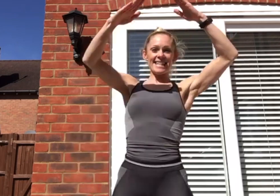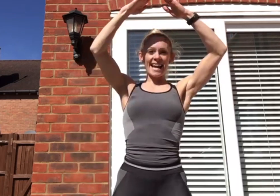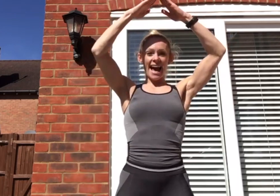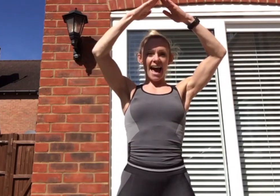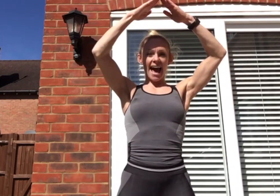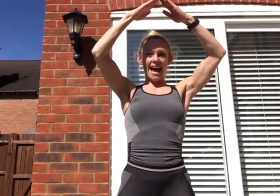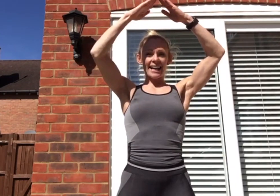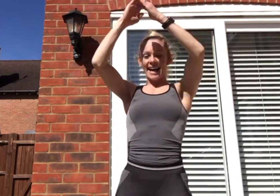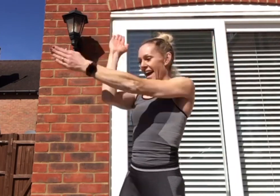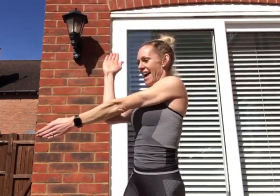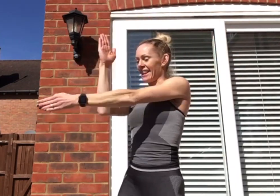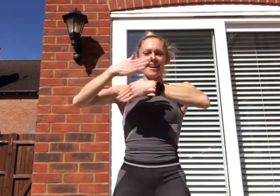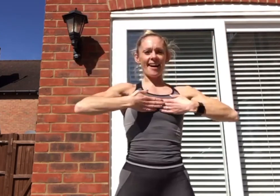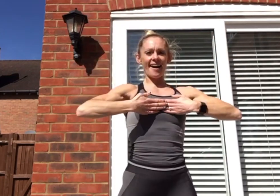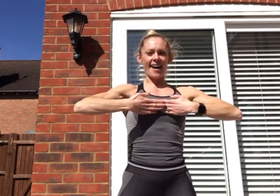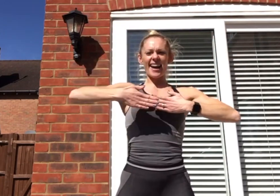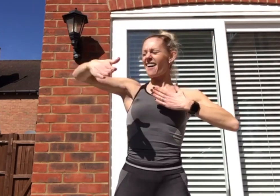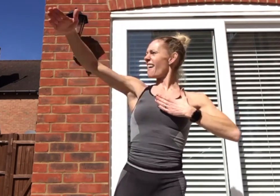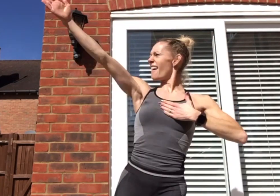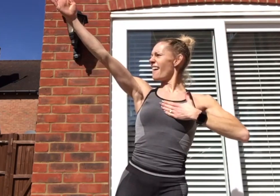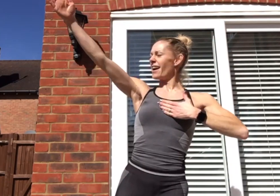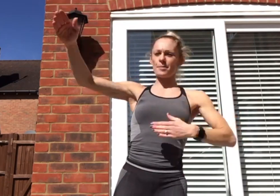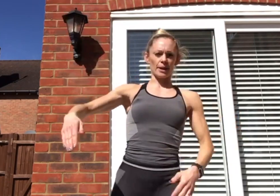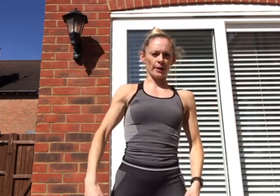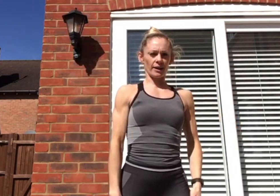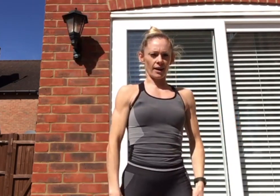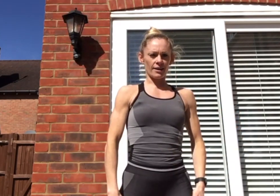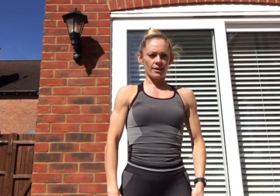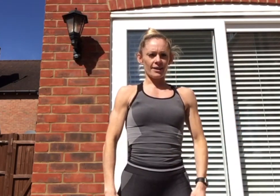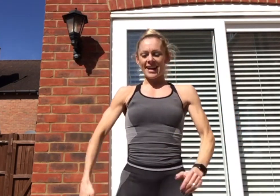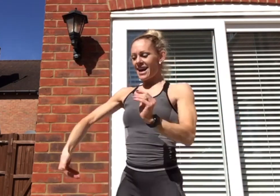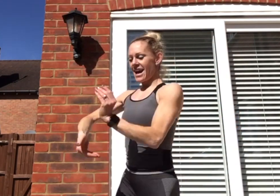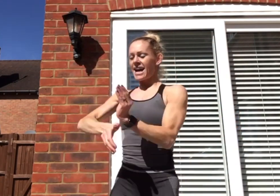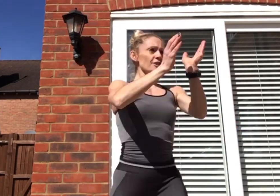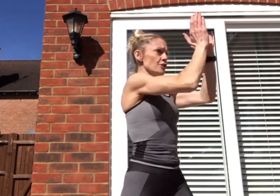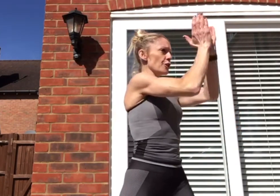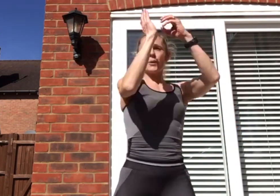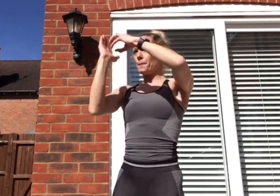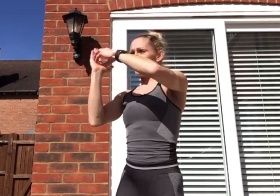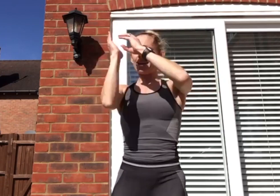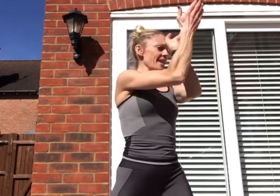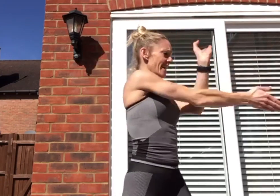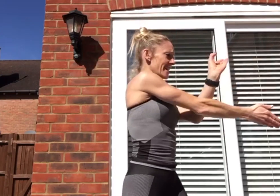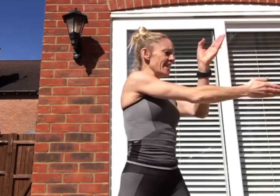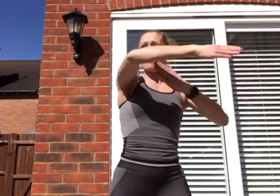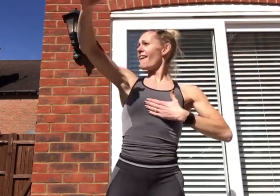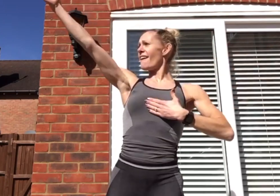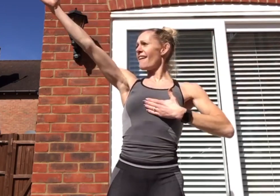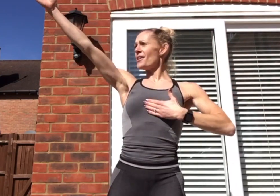-A-L-I-R. A bit quicker. S-U-P-E-R.